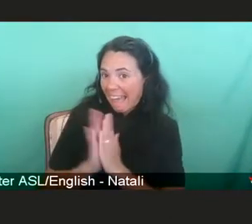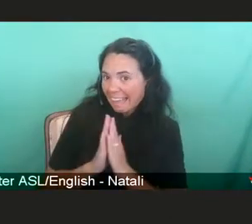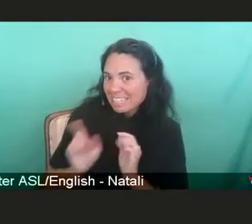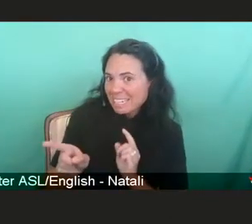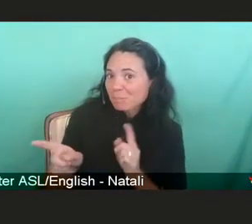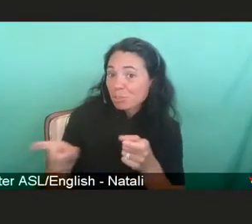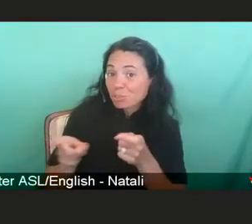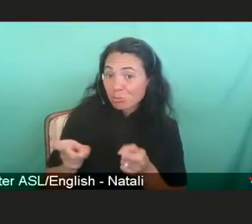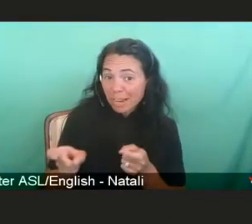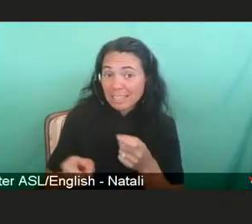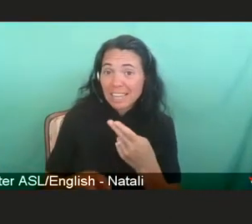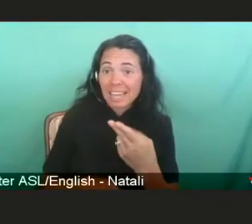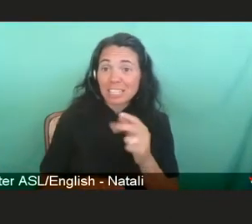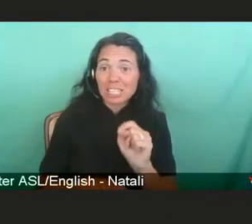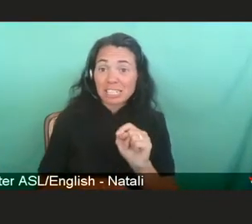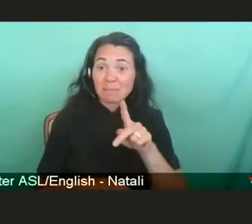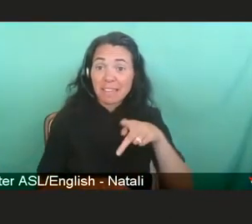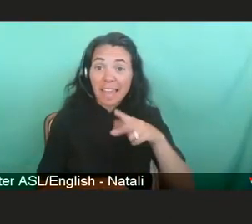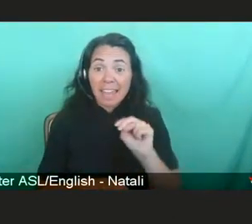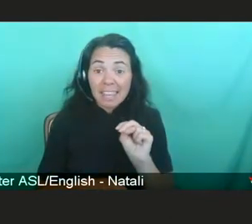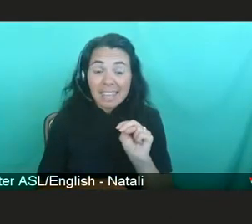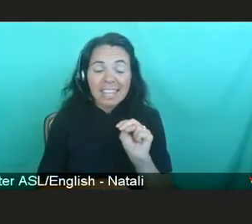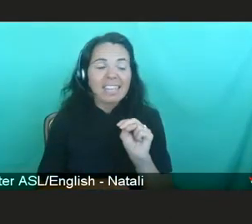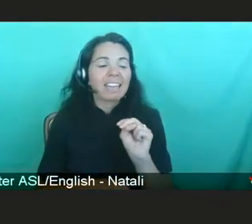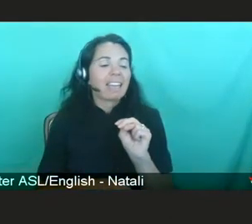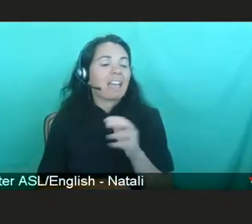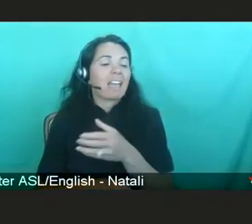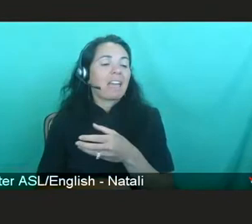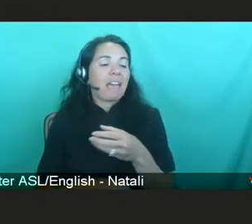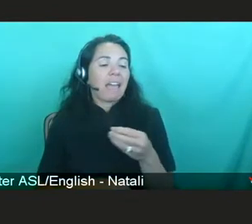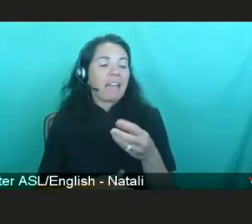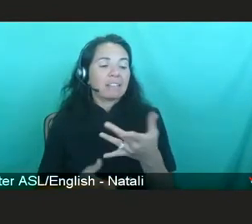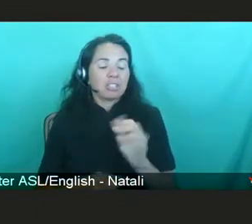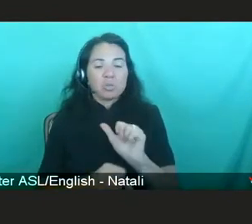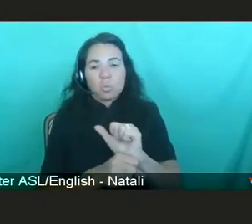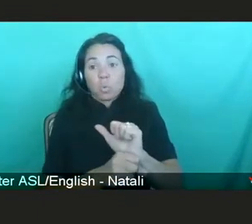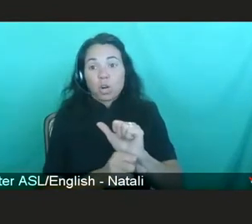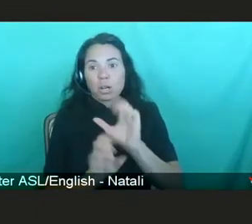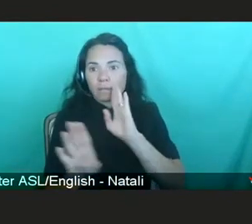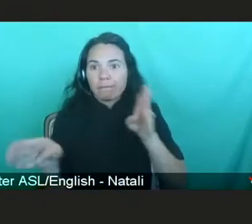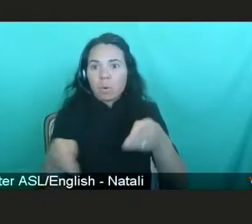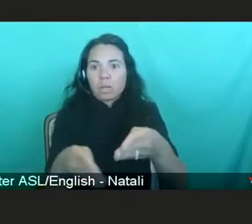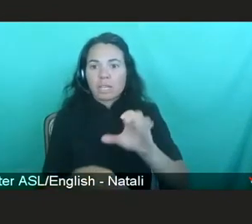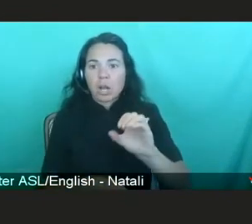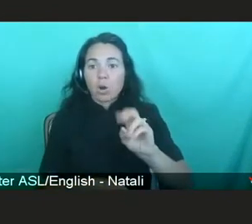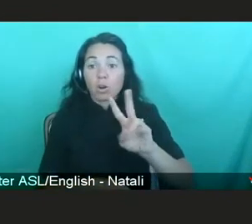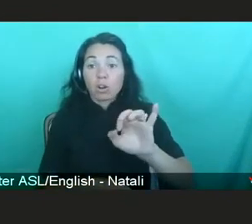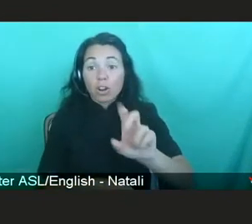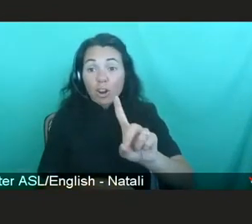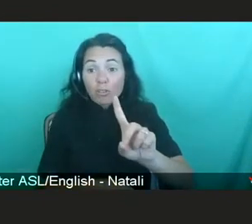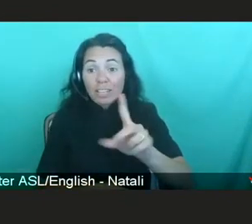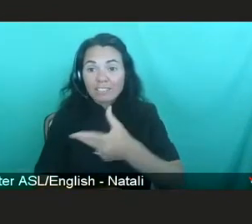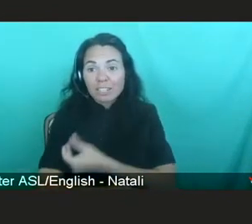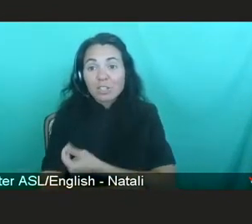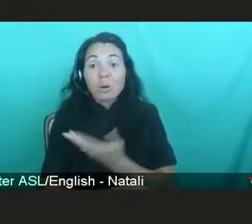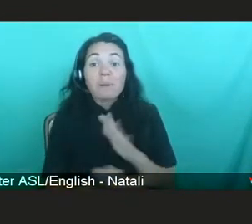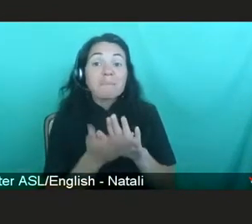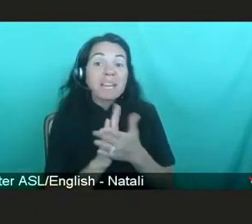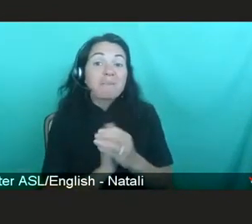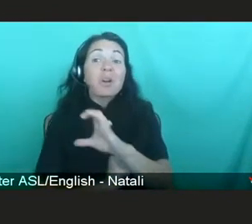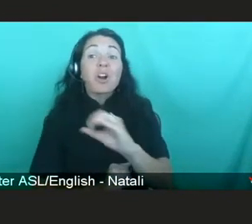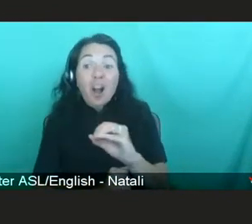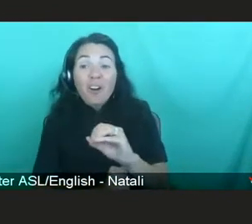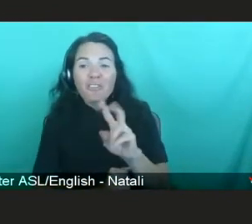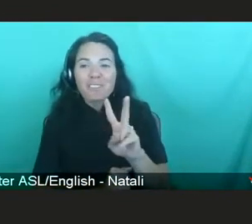to be able to work on COVID vaccines. And it became the co-VPN. So the story is very